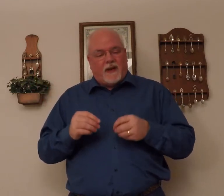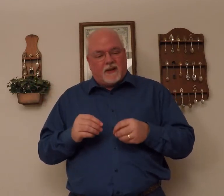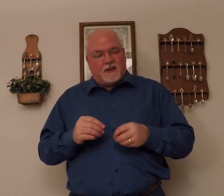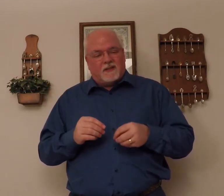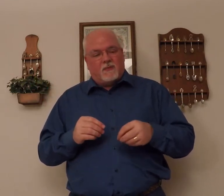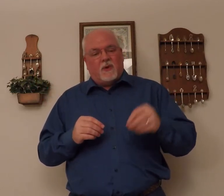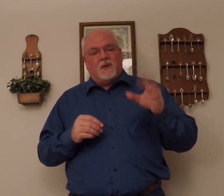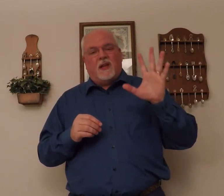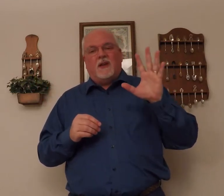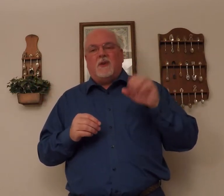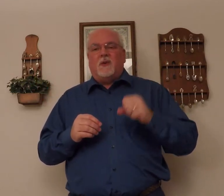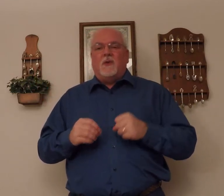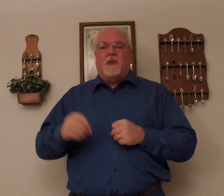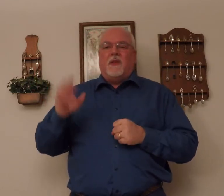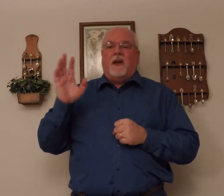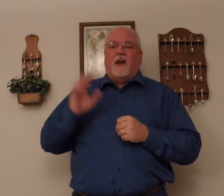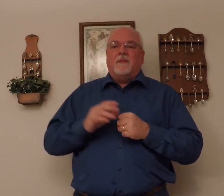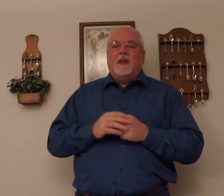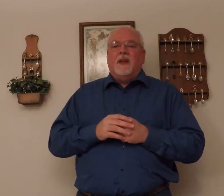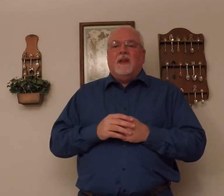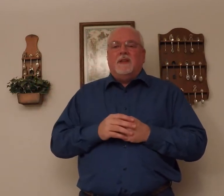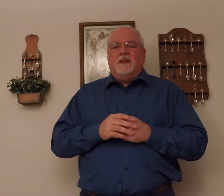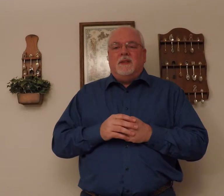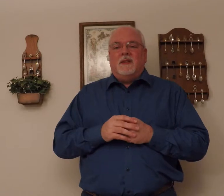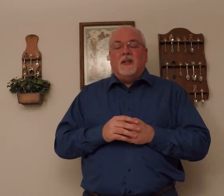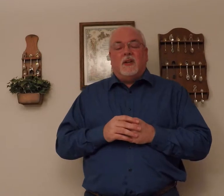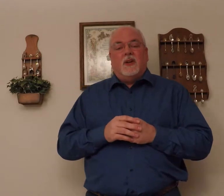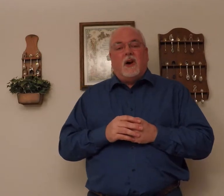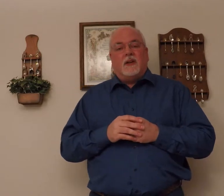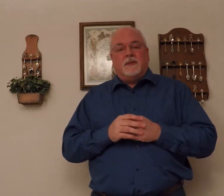out the word like to and the. Garden.